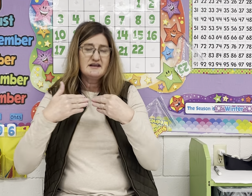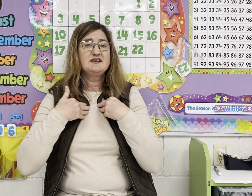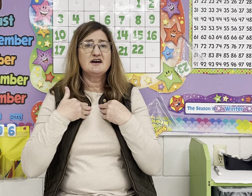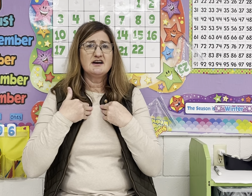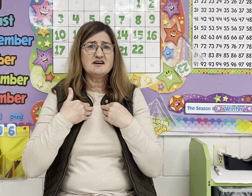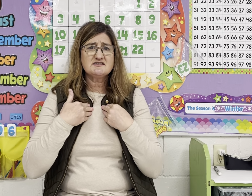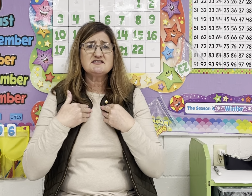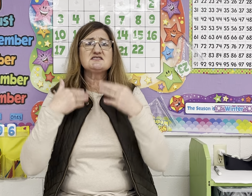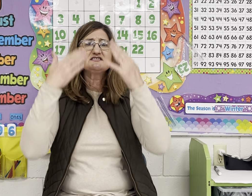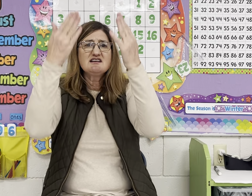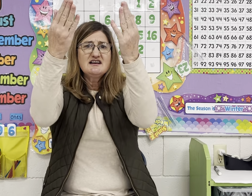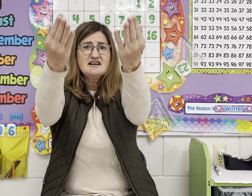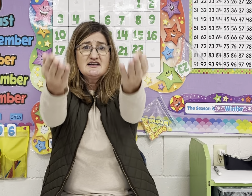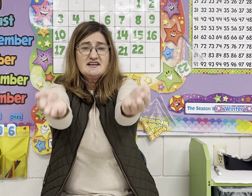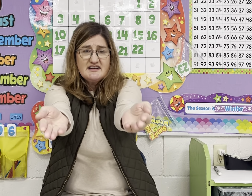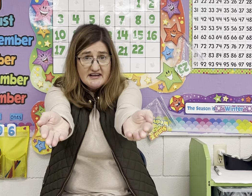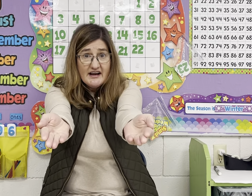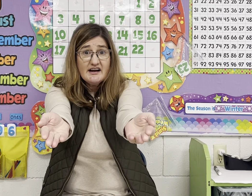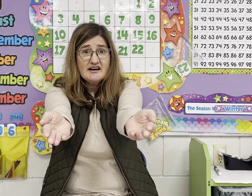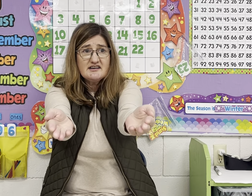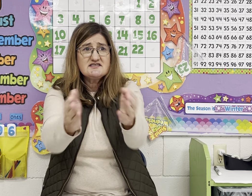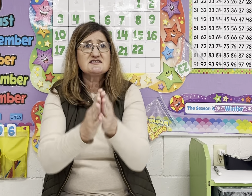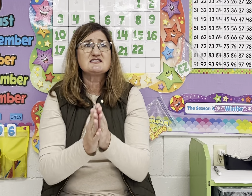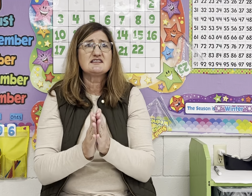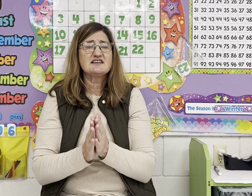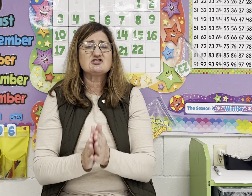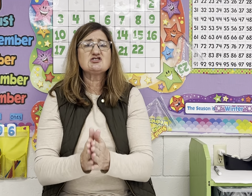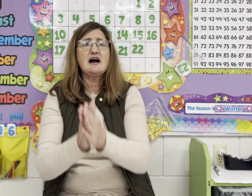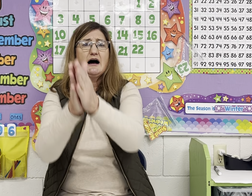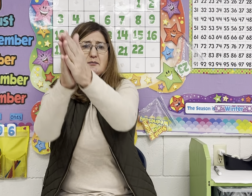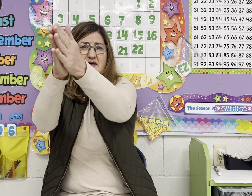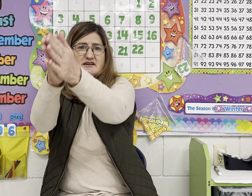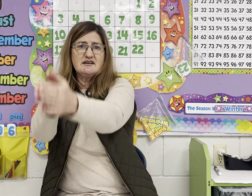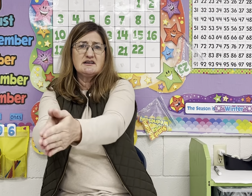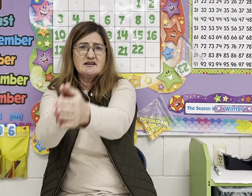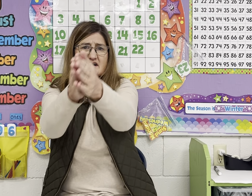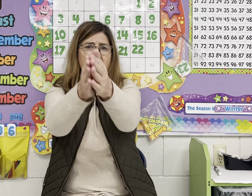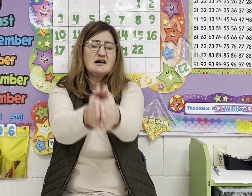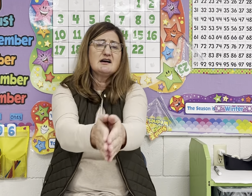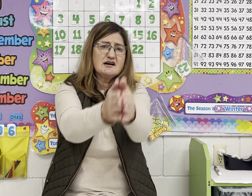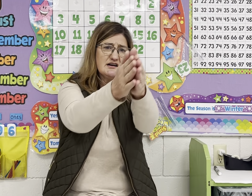Nurse. Nurse. Let's chop. Nurse.